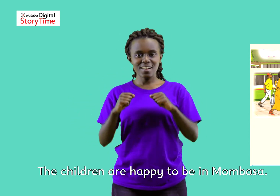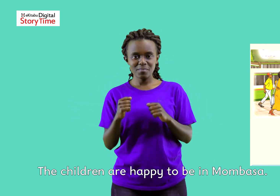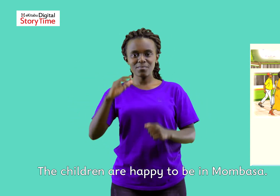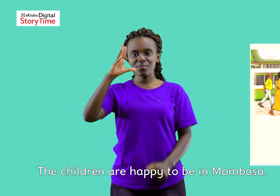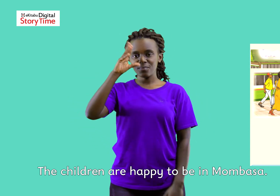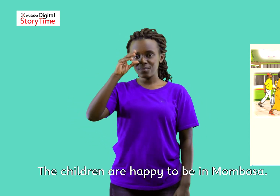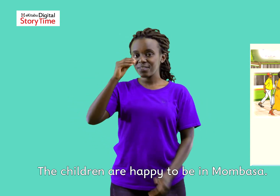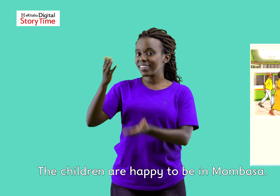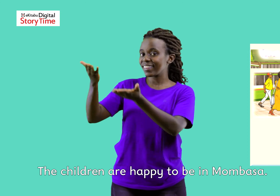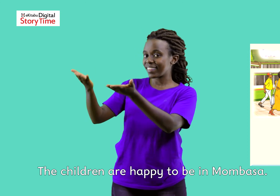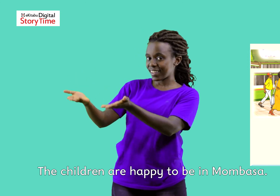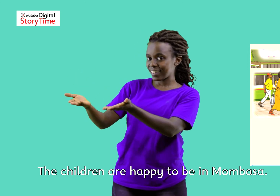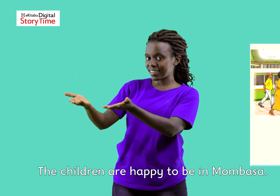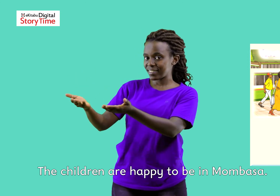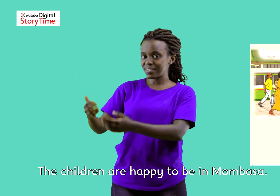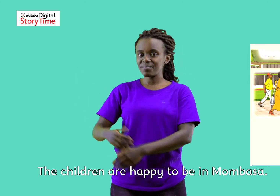The children are happy to be in Mombasa.